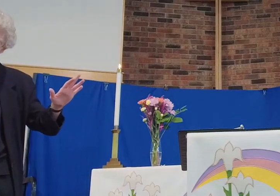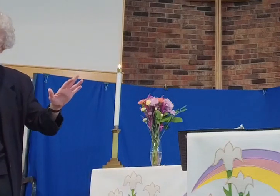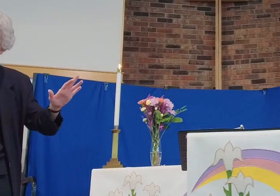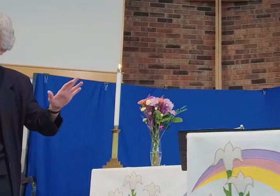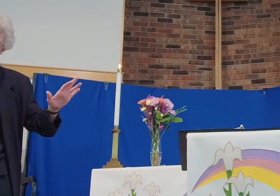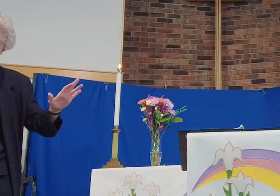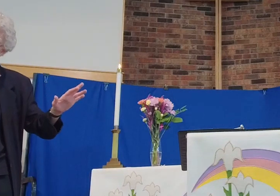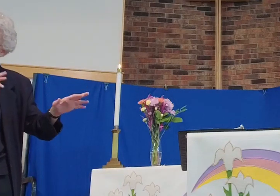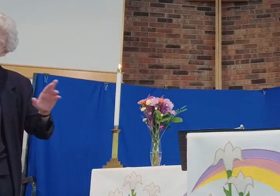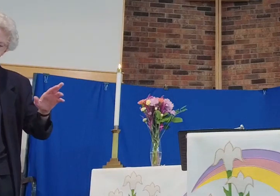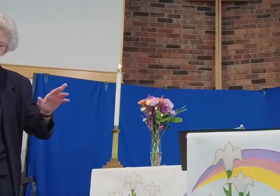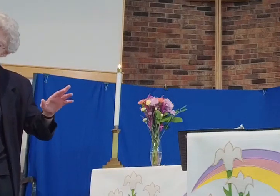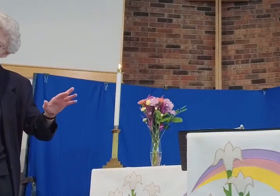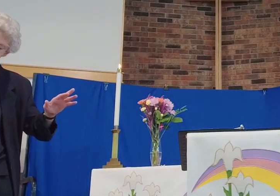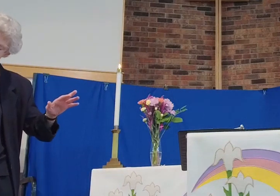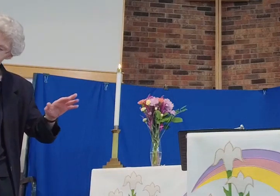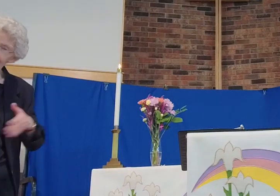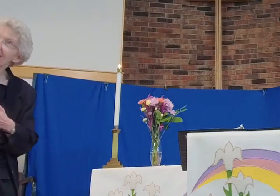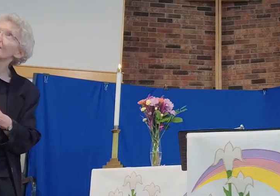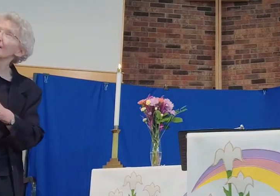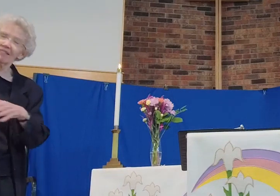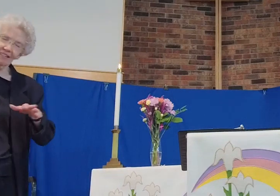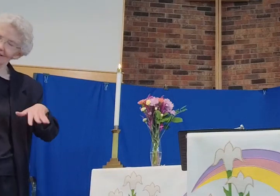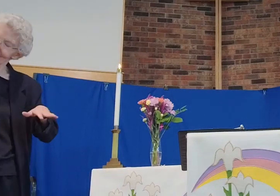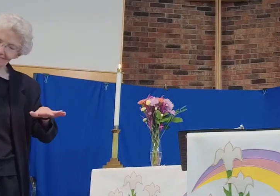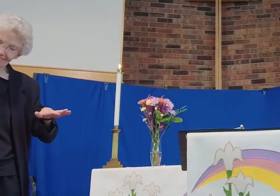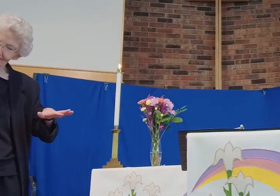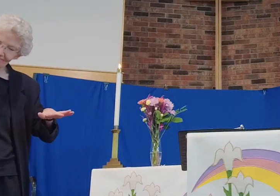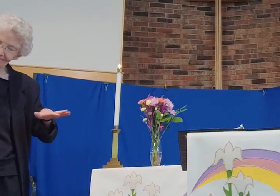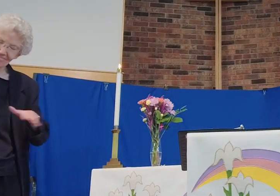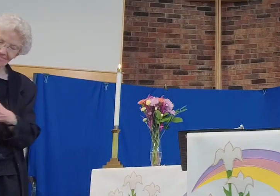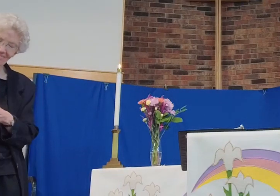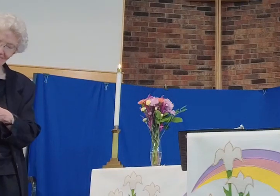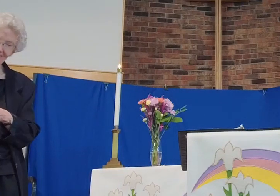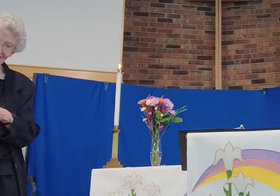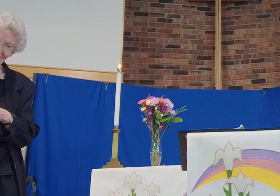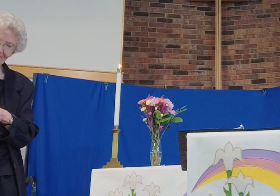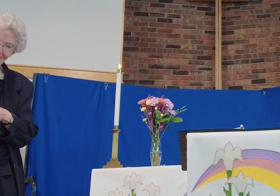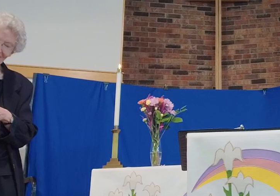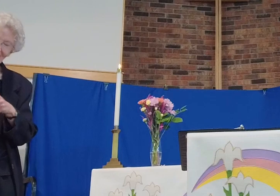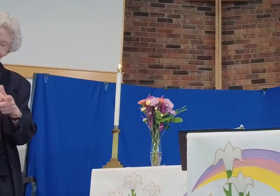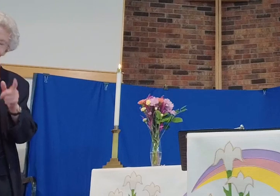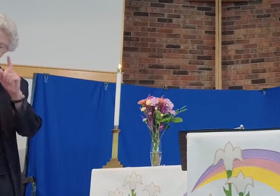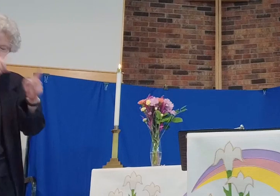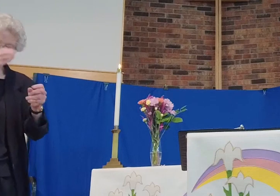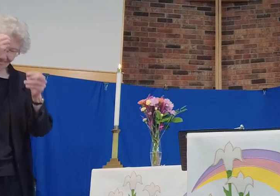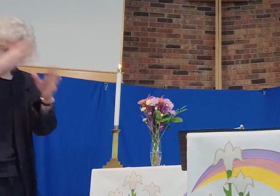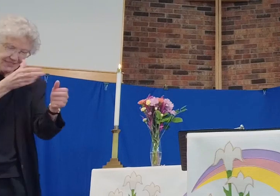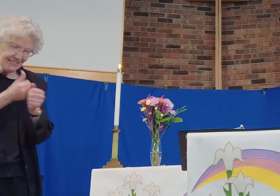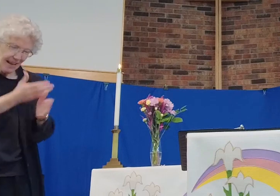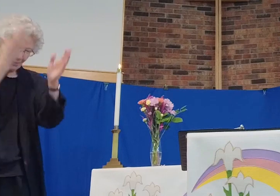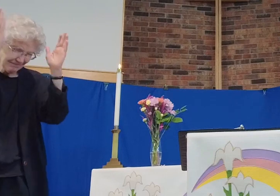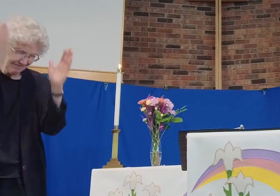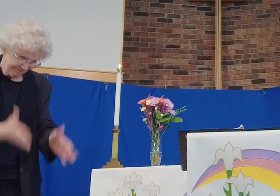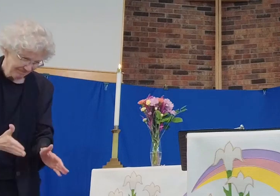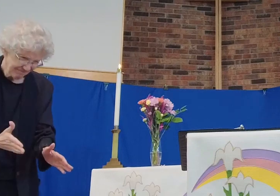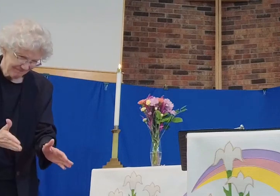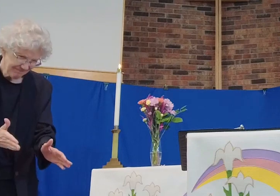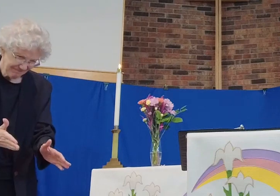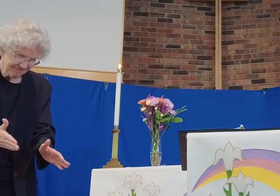him and said, Rabboni, the Arame word means teacher. Jesus said, don't hold on to me. I have not yet gone to